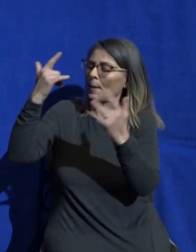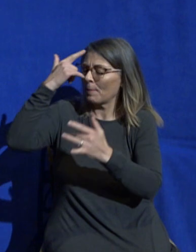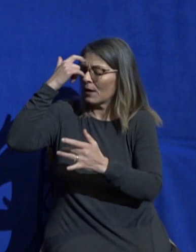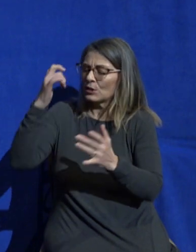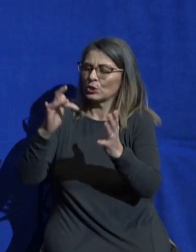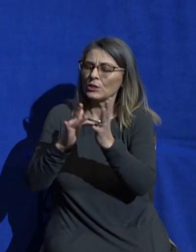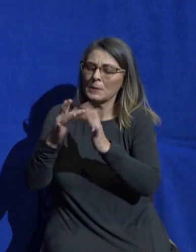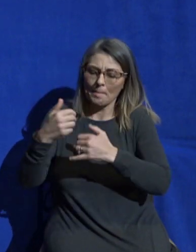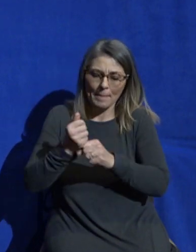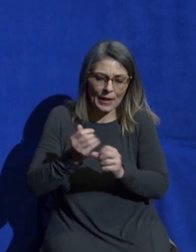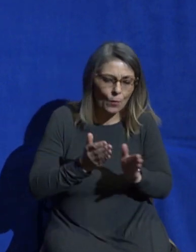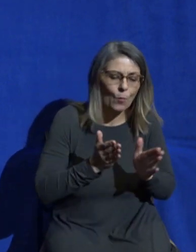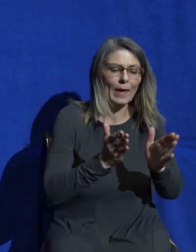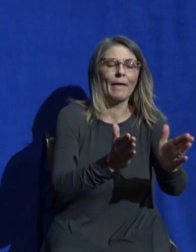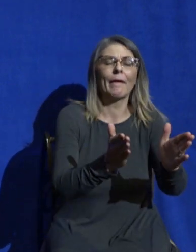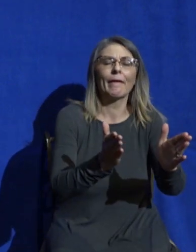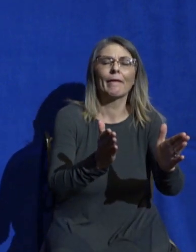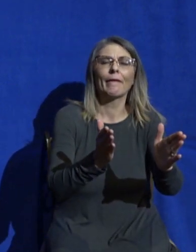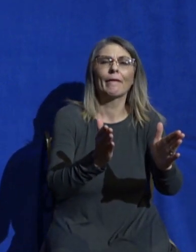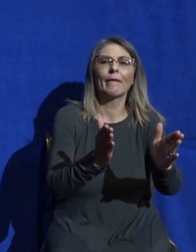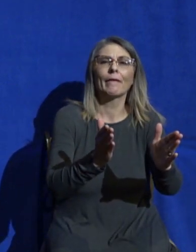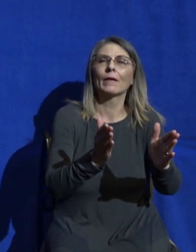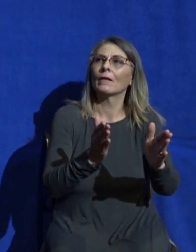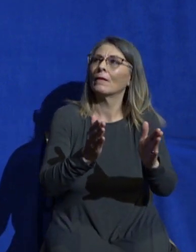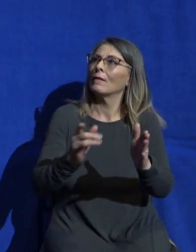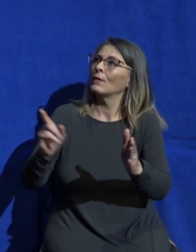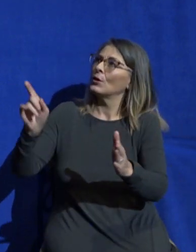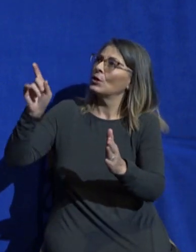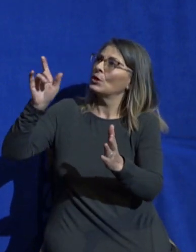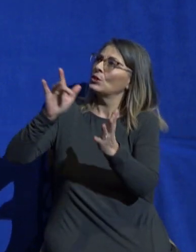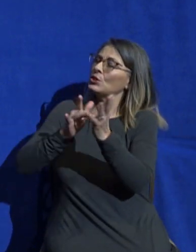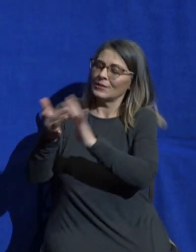and what a gift that we can be confident God that you are with us